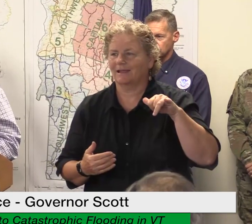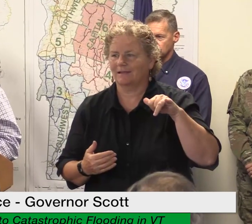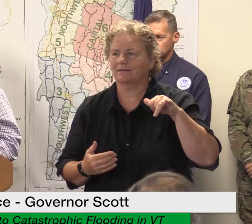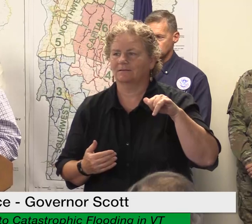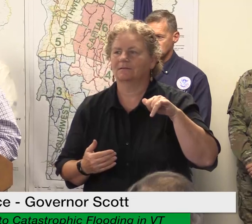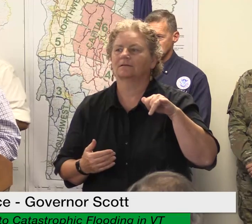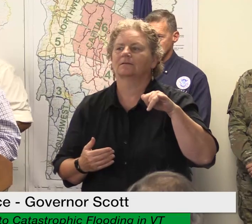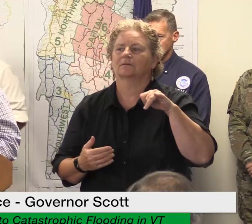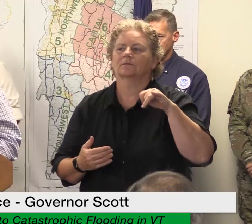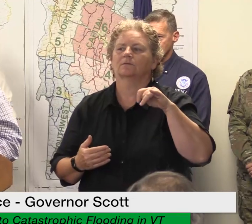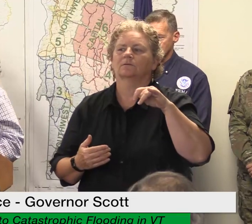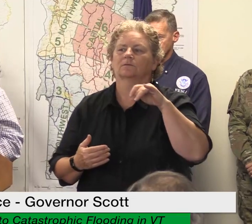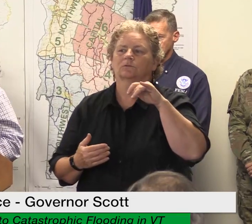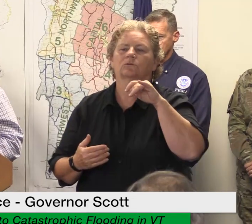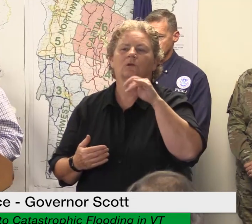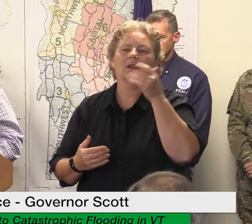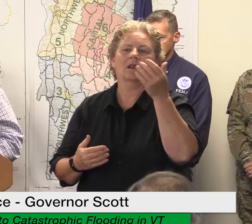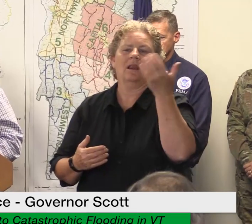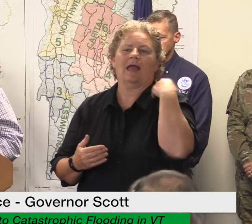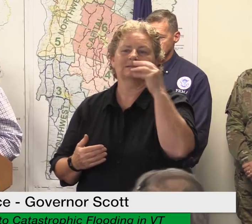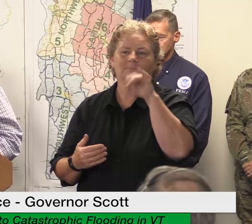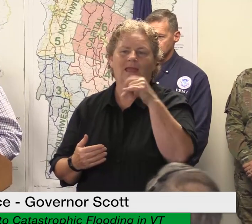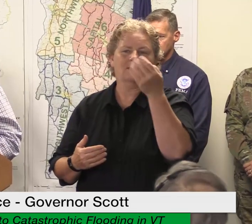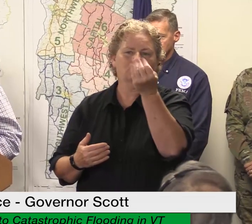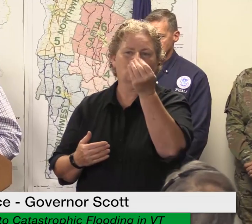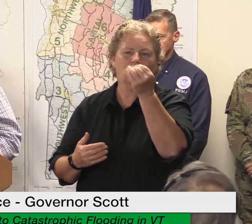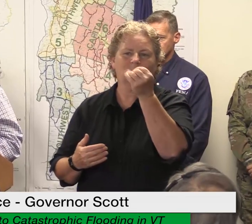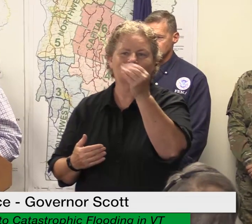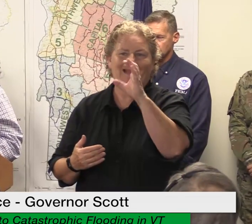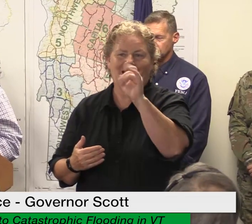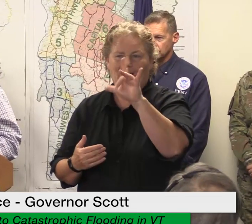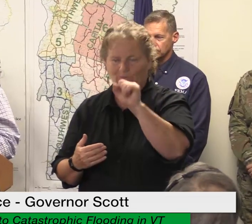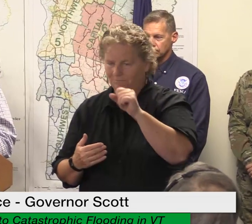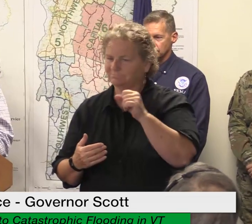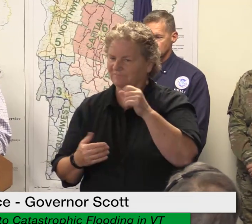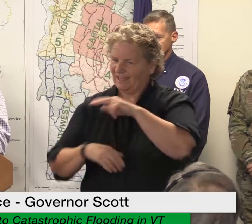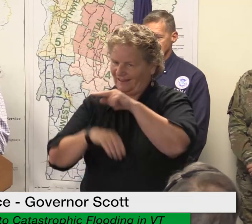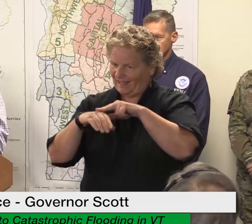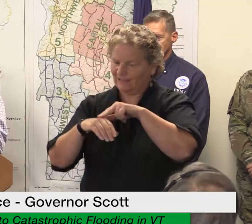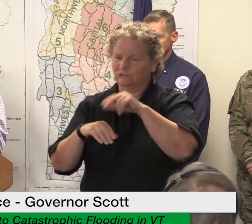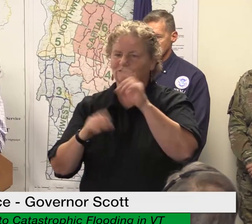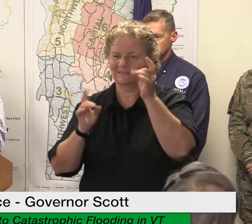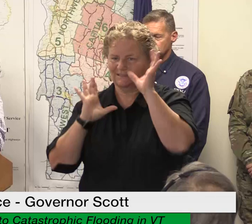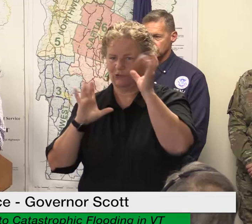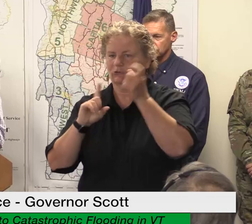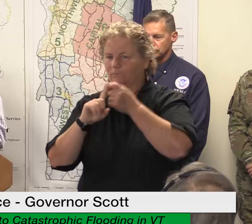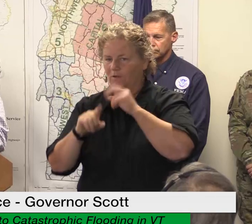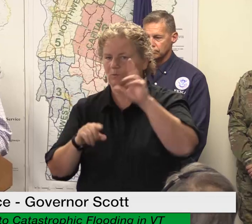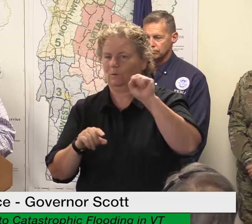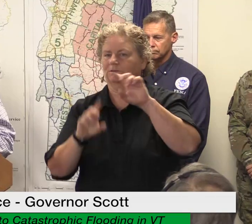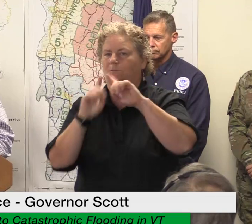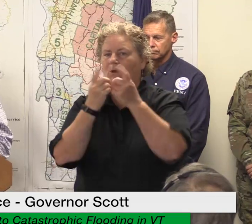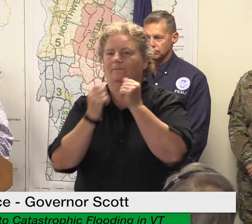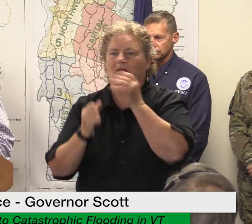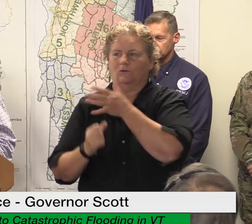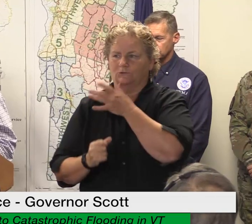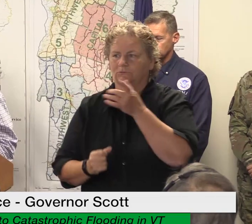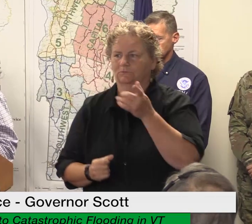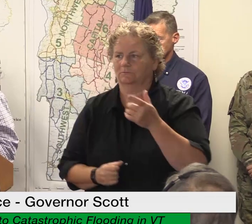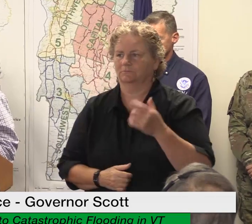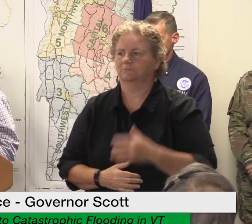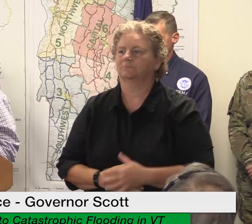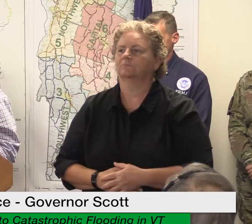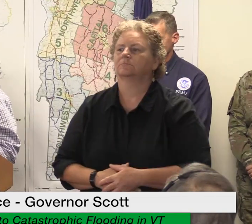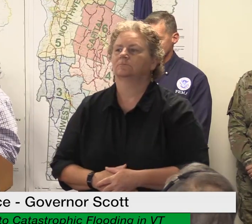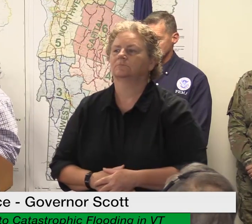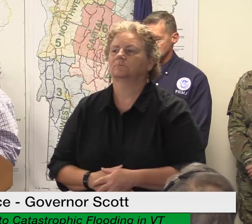areas this is related to the freeze we've also in a separate one sent a letter to the secretary